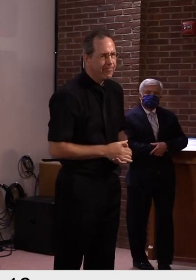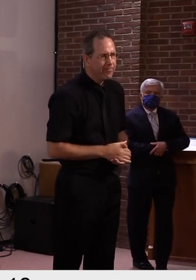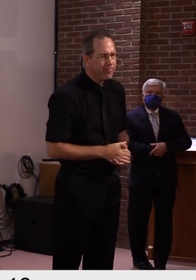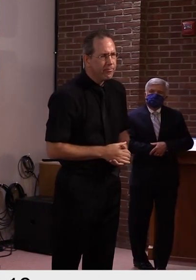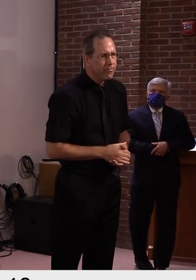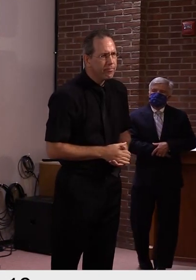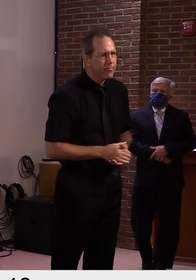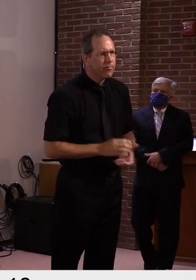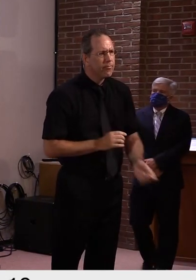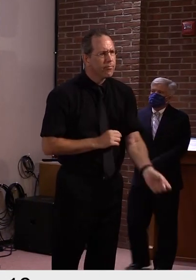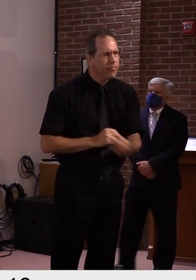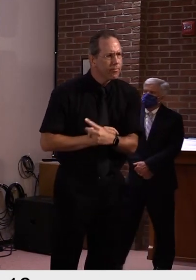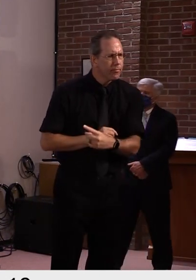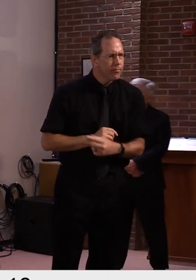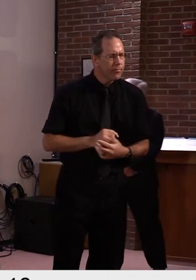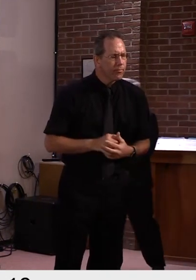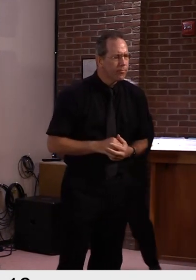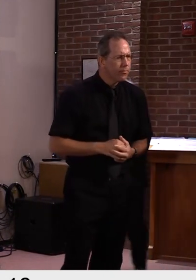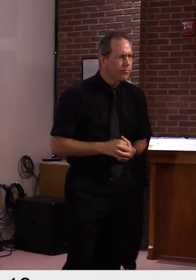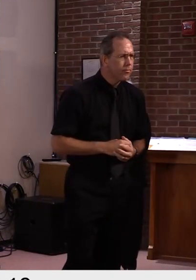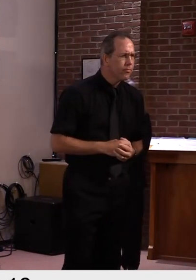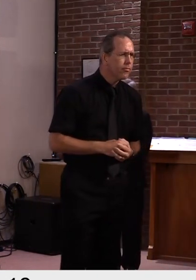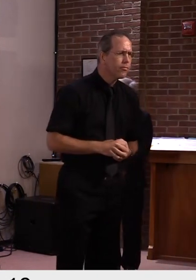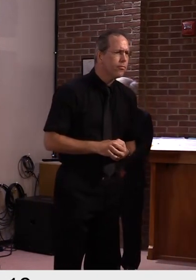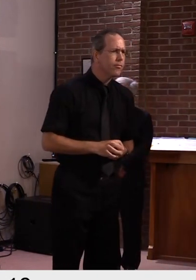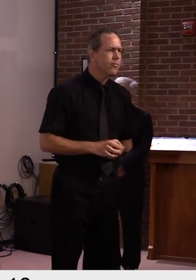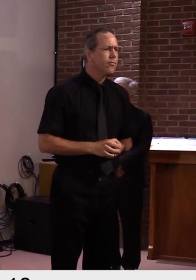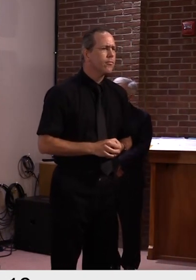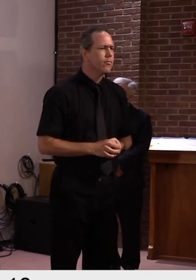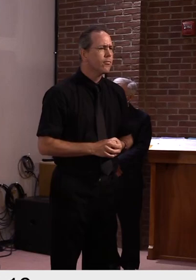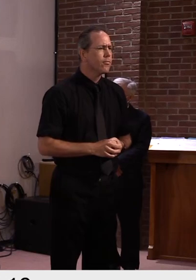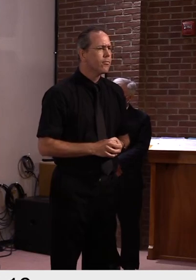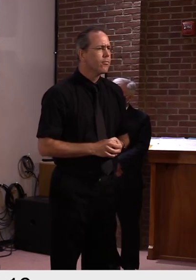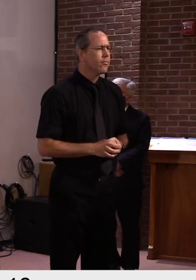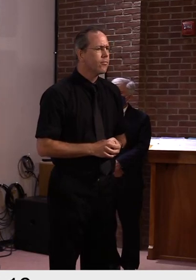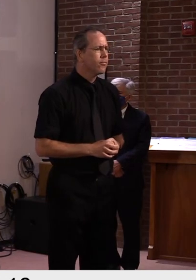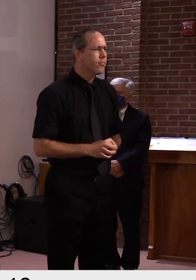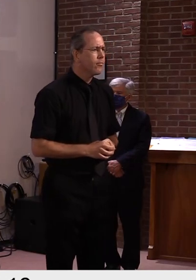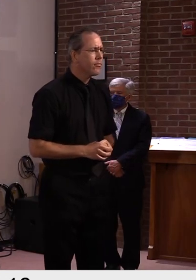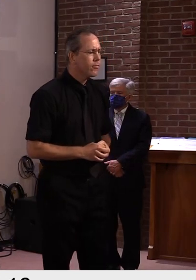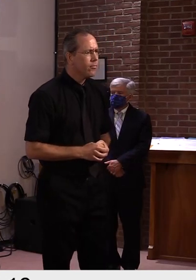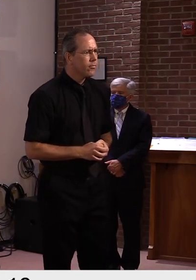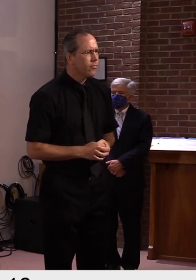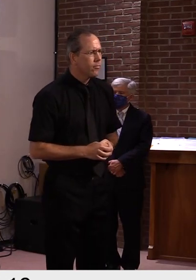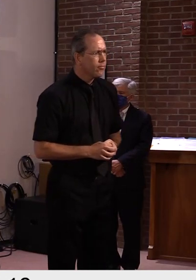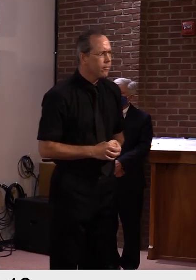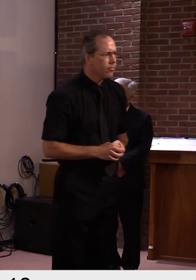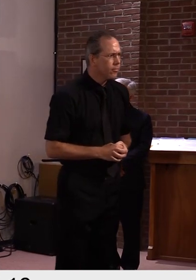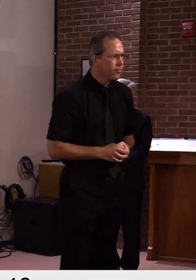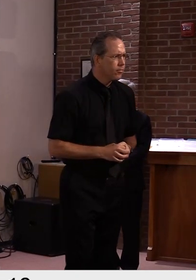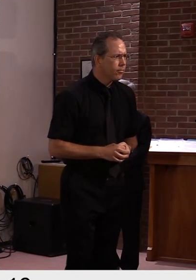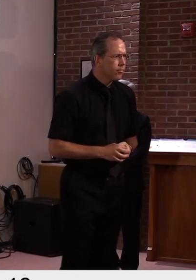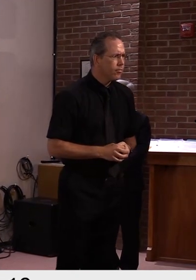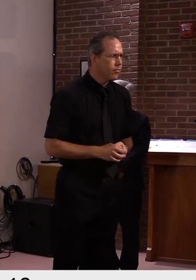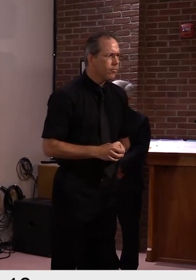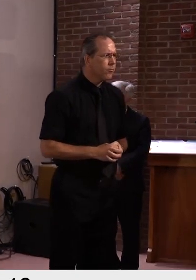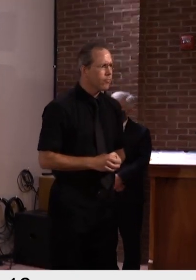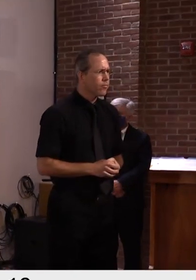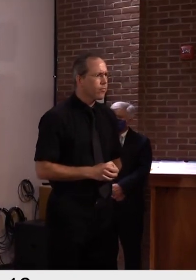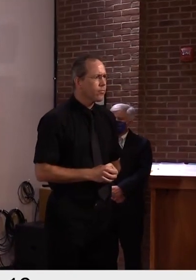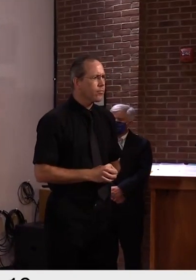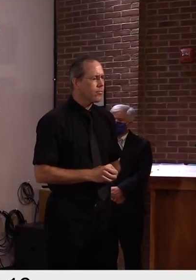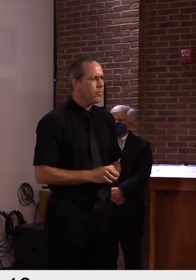17 new cases today. And, and forgive me if you've addressed the, the origins of these cases, but, um,